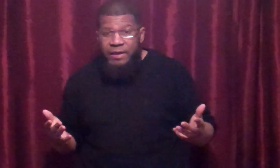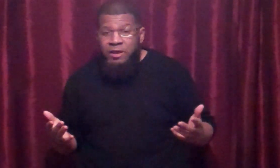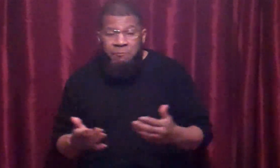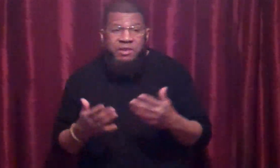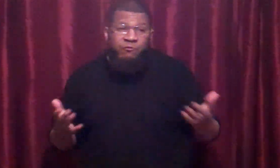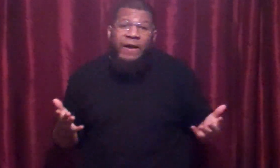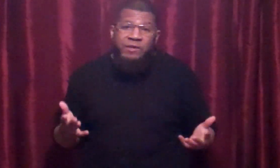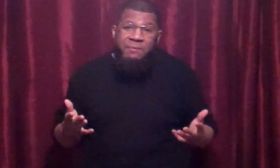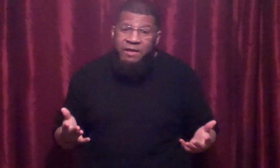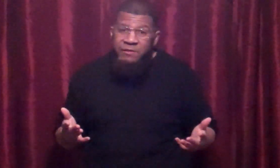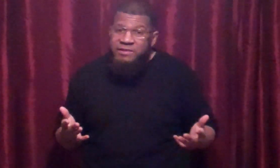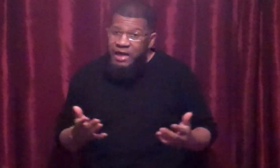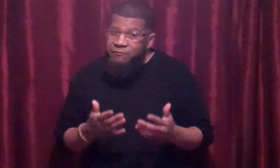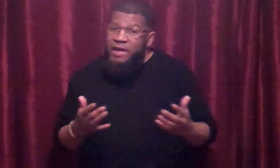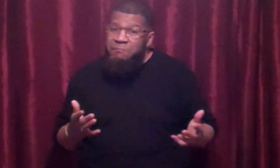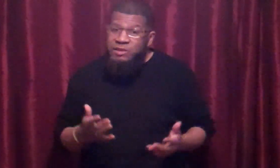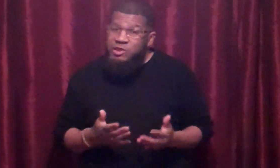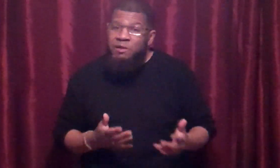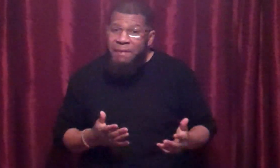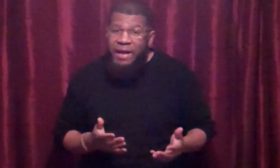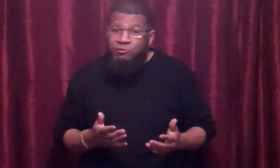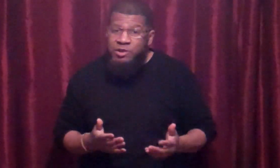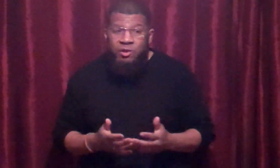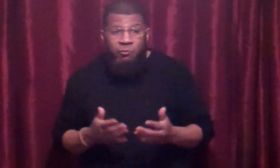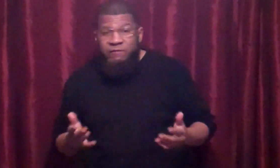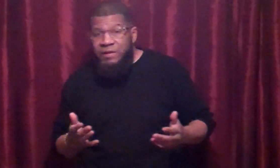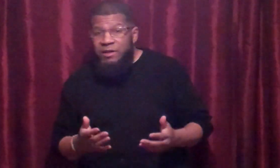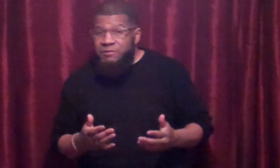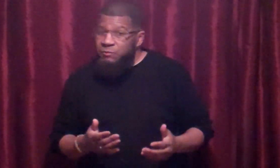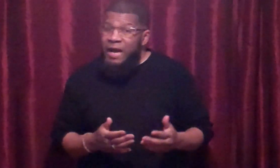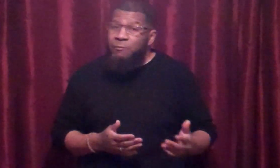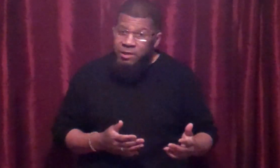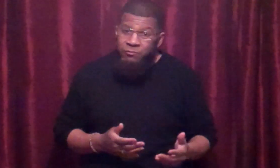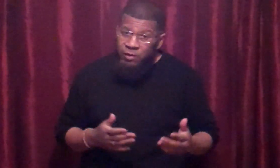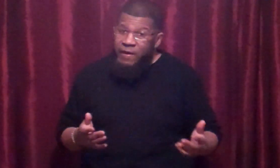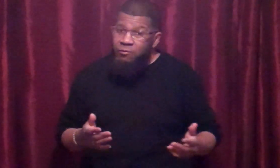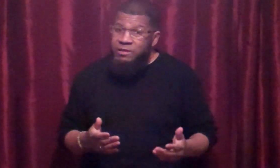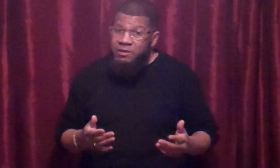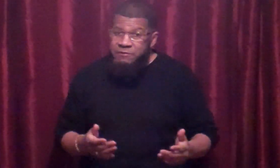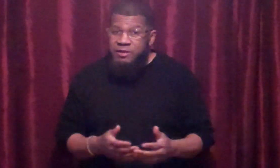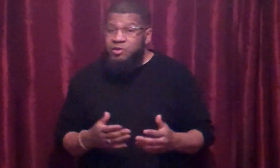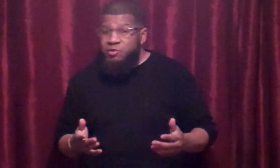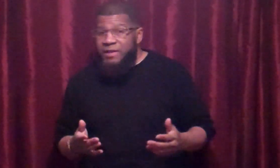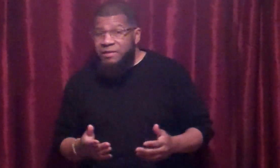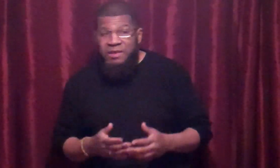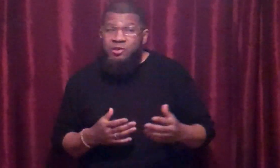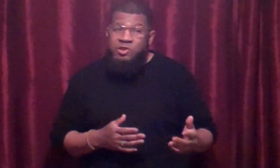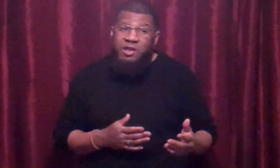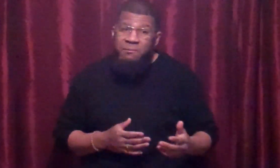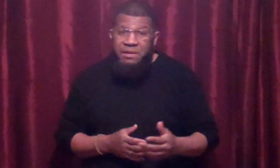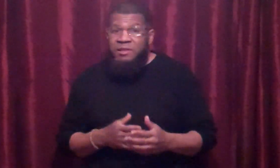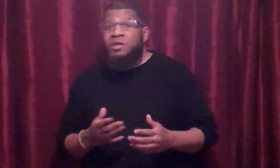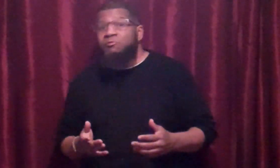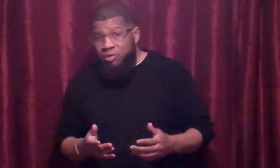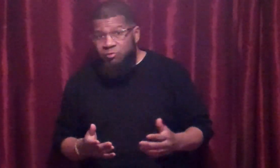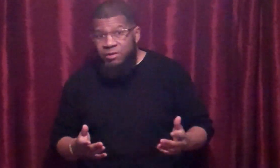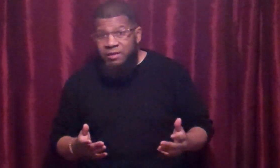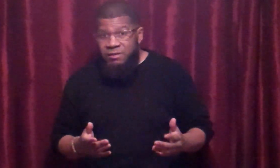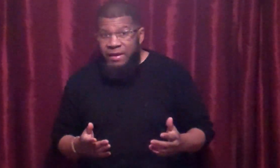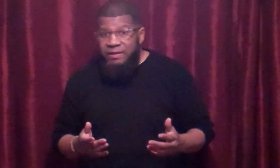right? But the fact of the matter is, I've had my share of battles with gloves and without gloves, in the street, in the gym, in the dojo, right?